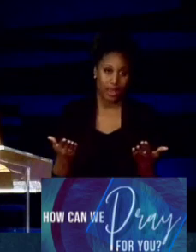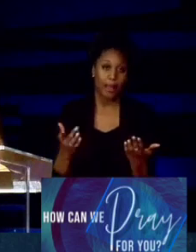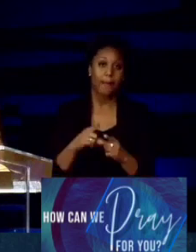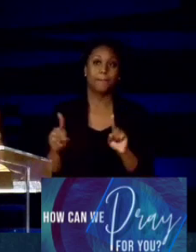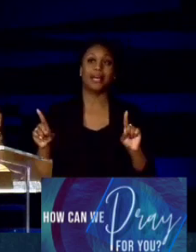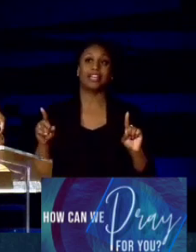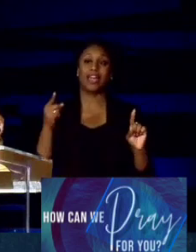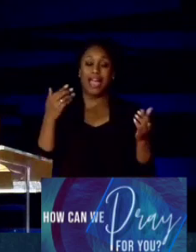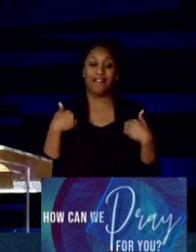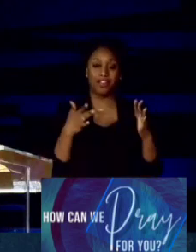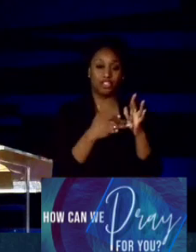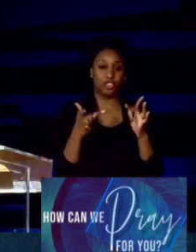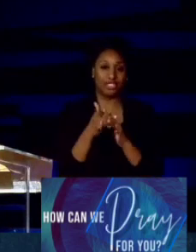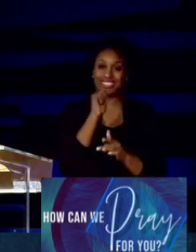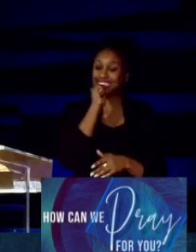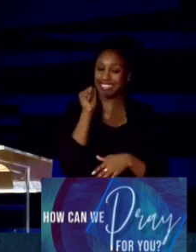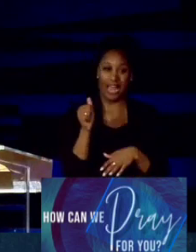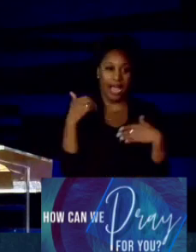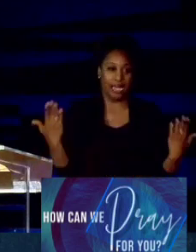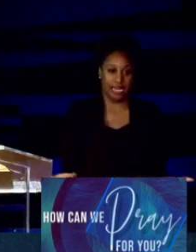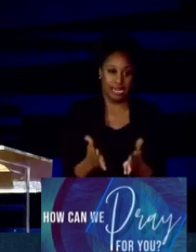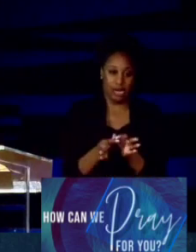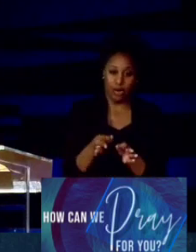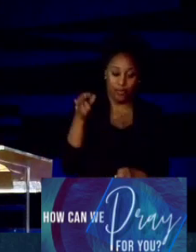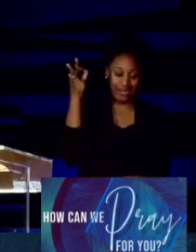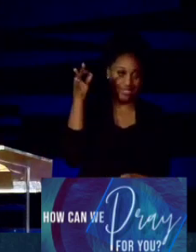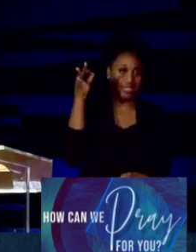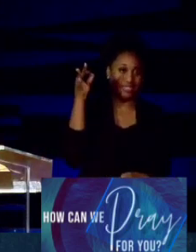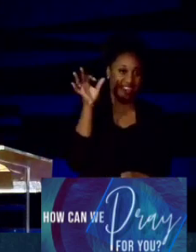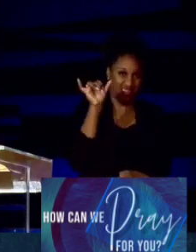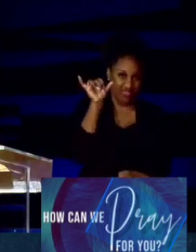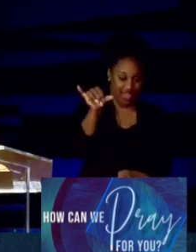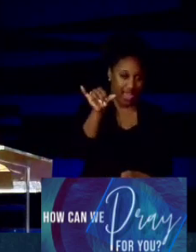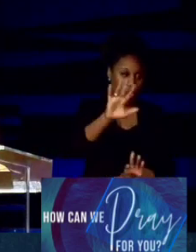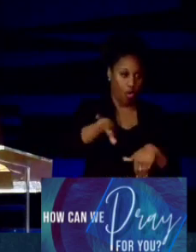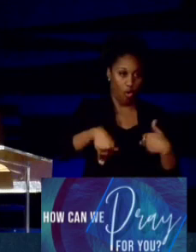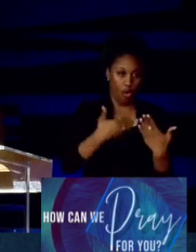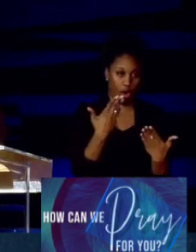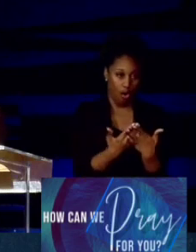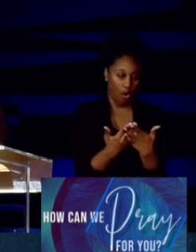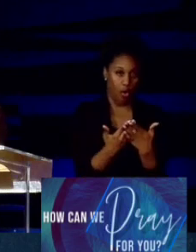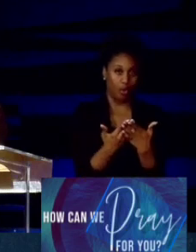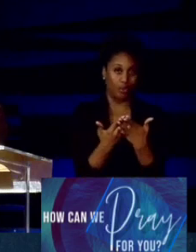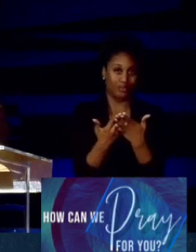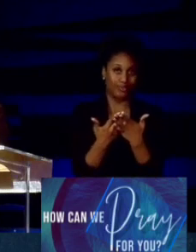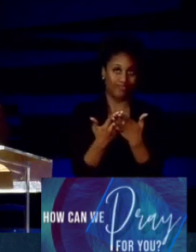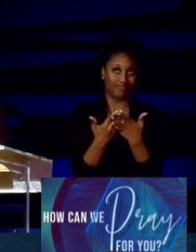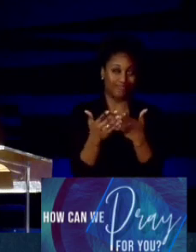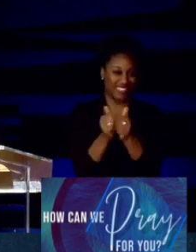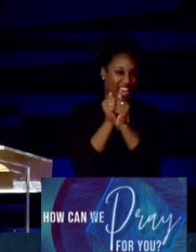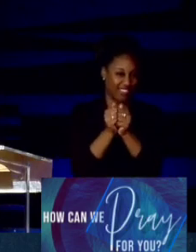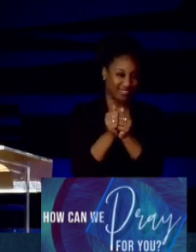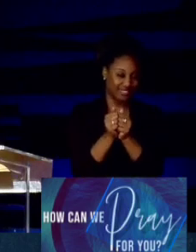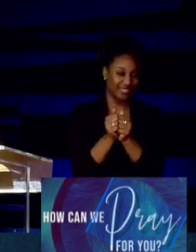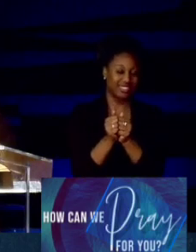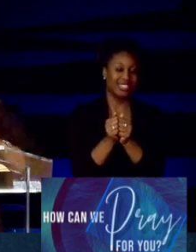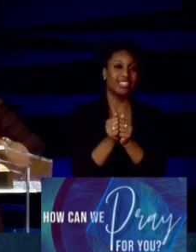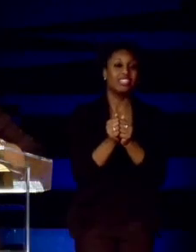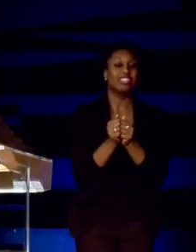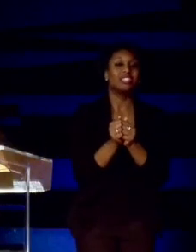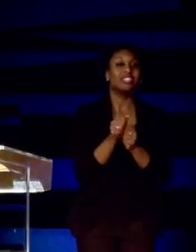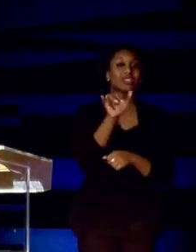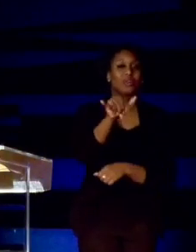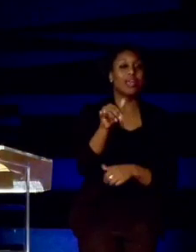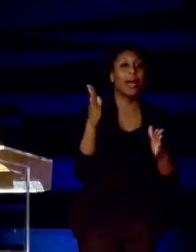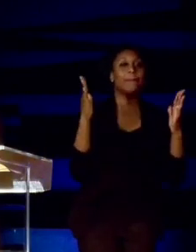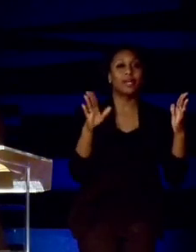omnipresent. Everywhere, all at the same time. See, the period, this